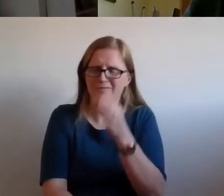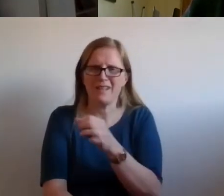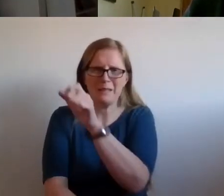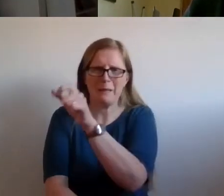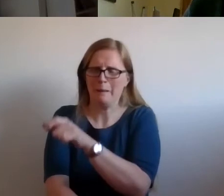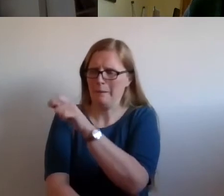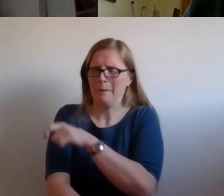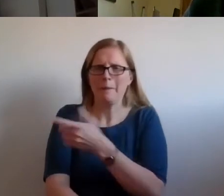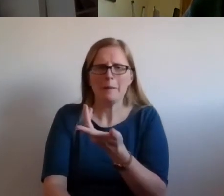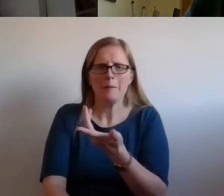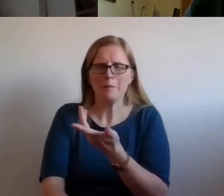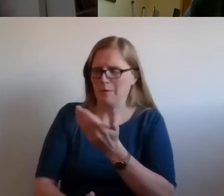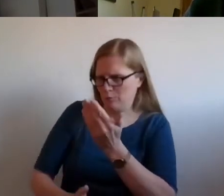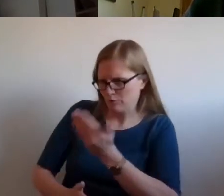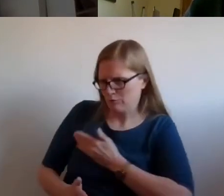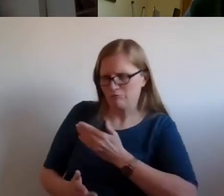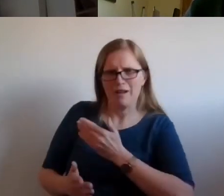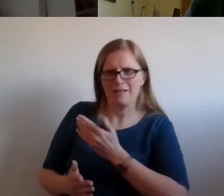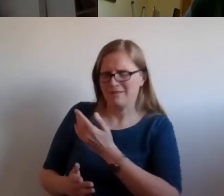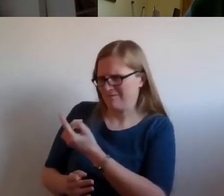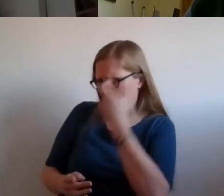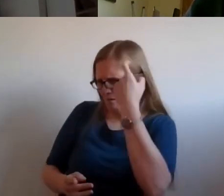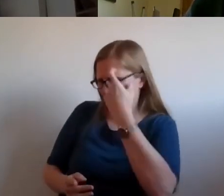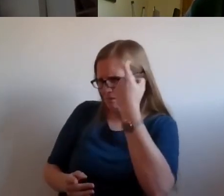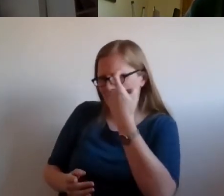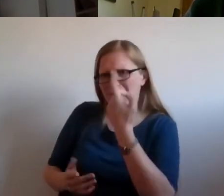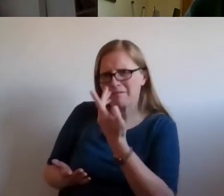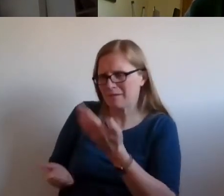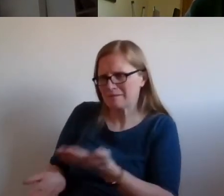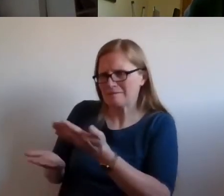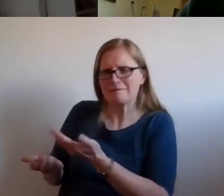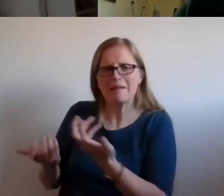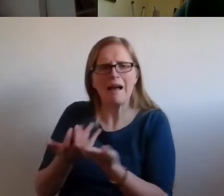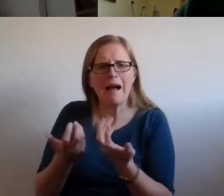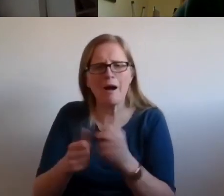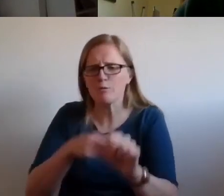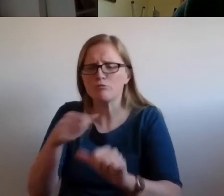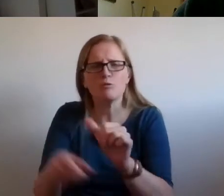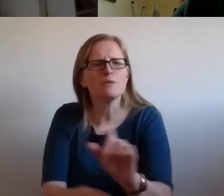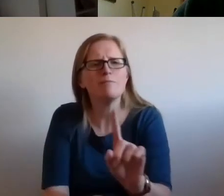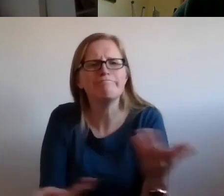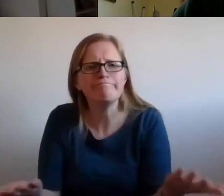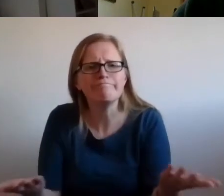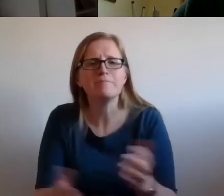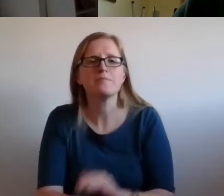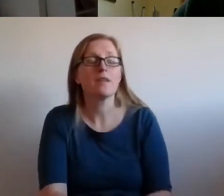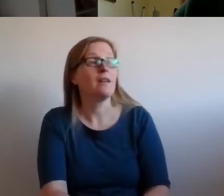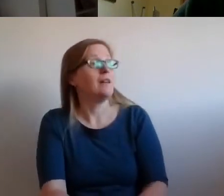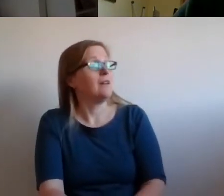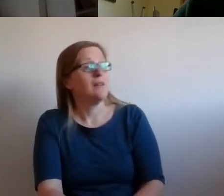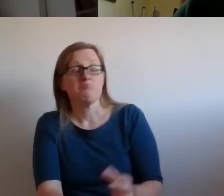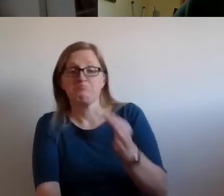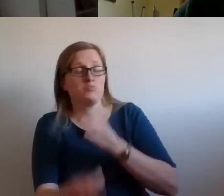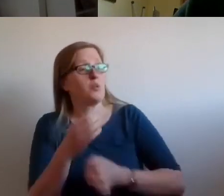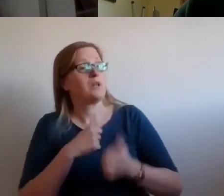themselves rights holders? And what does the process look like? Yeah, I could give you, I mean, good questions are